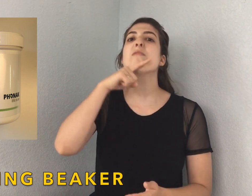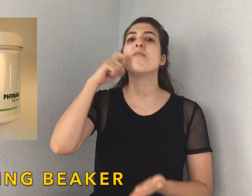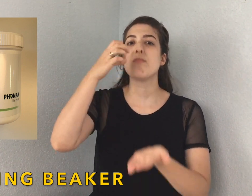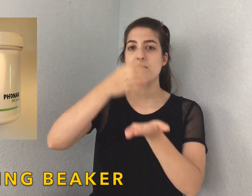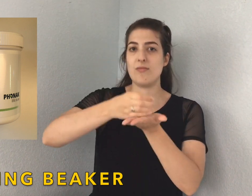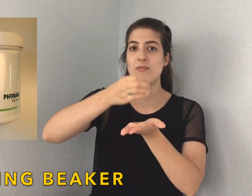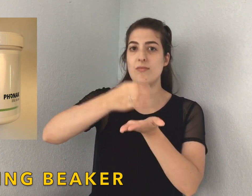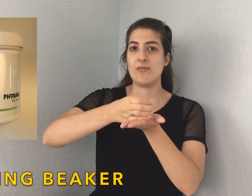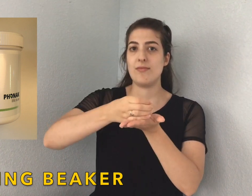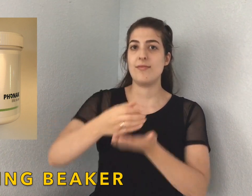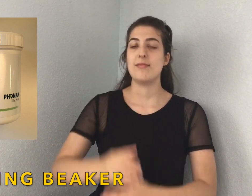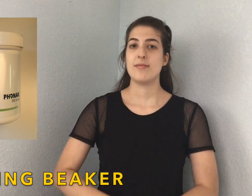Drying beaker.